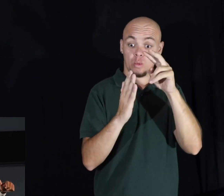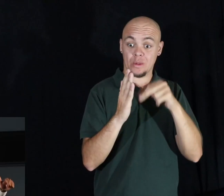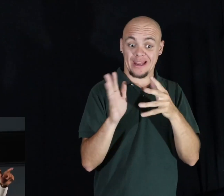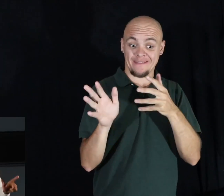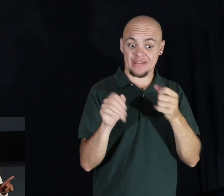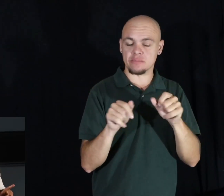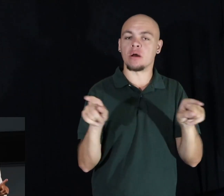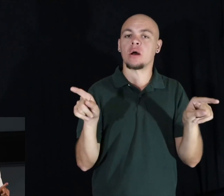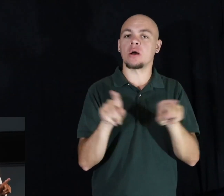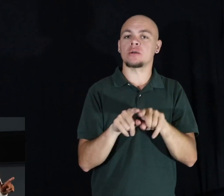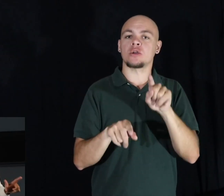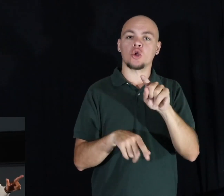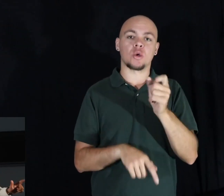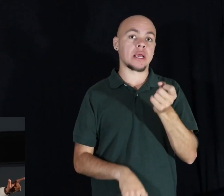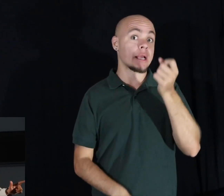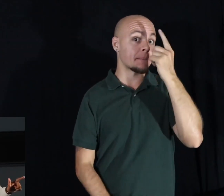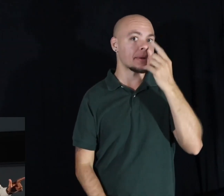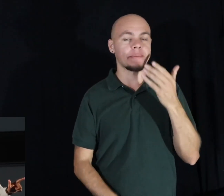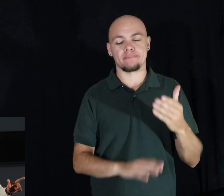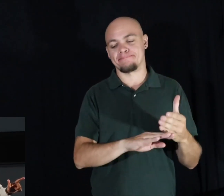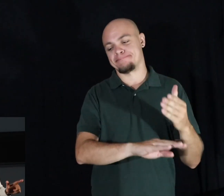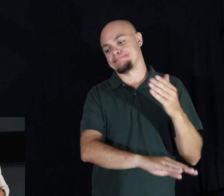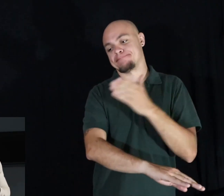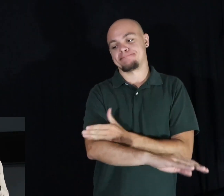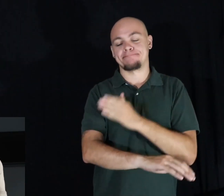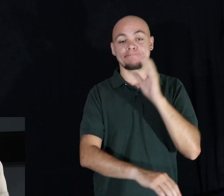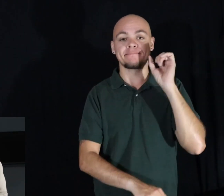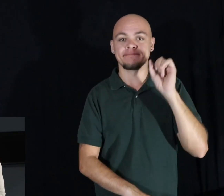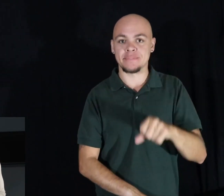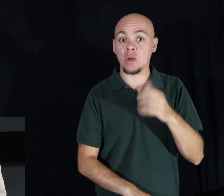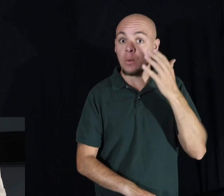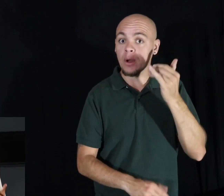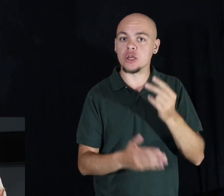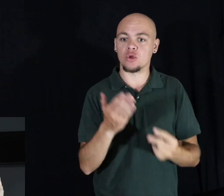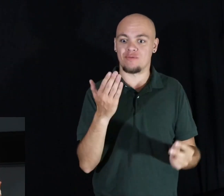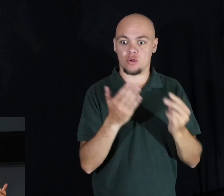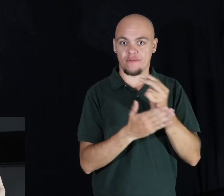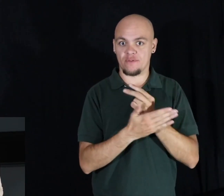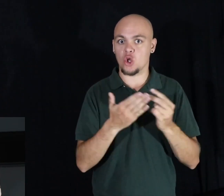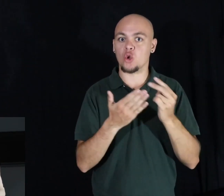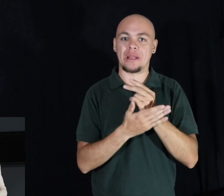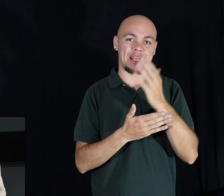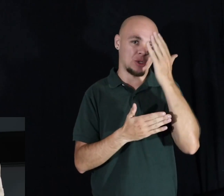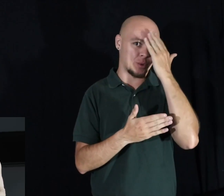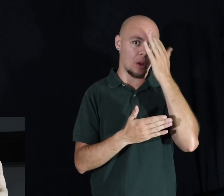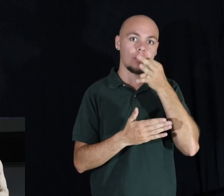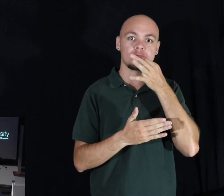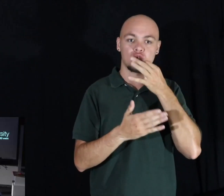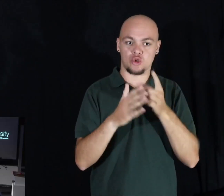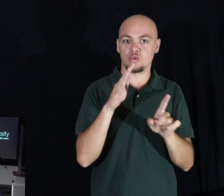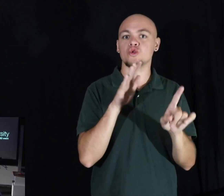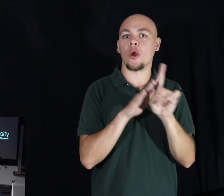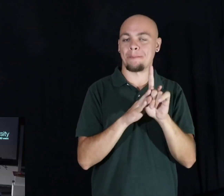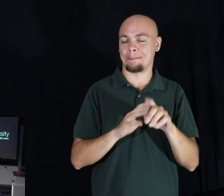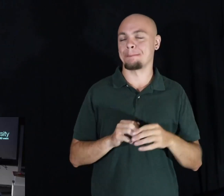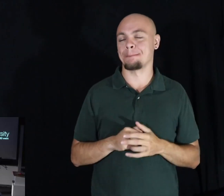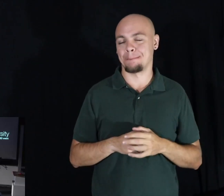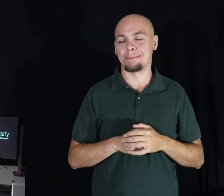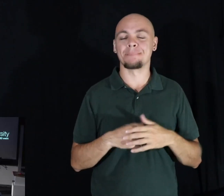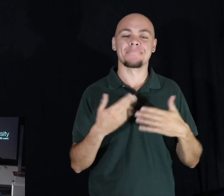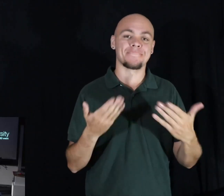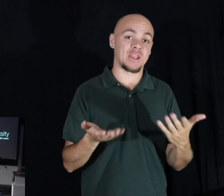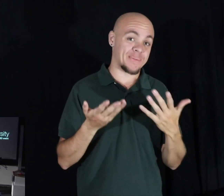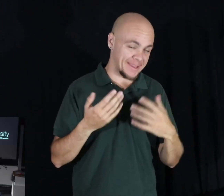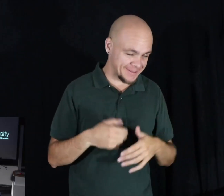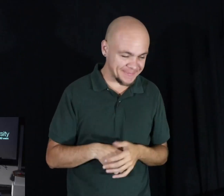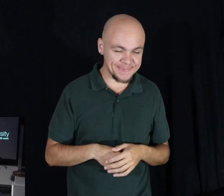but your comprehension will be much greater because you've reviewed and you know what's coming up. So there you have